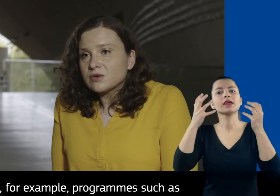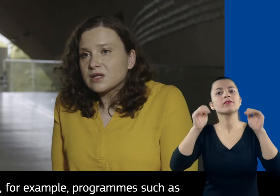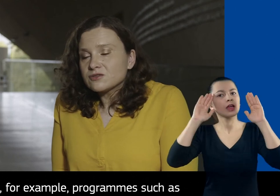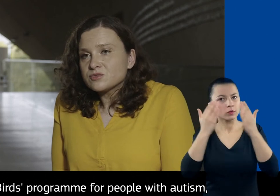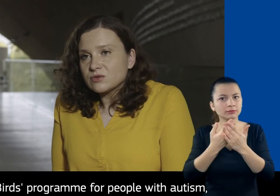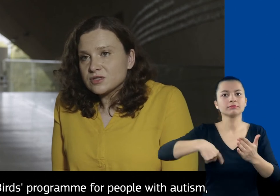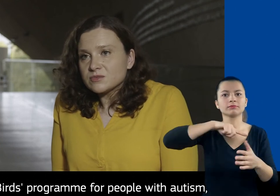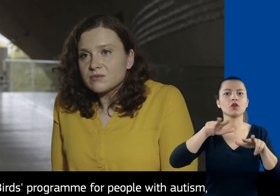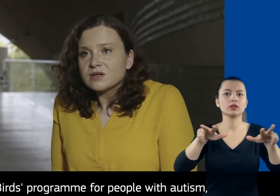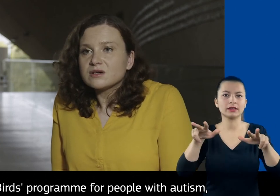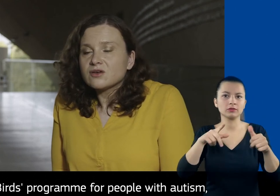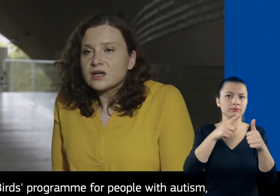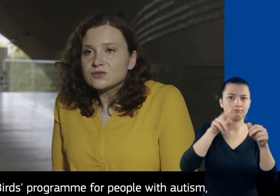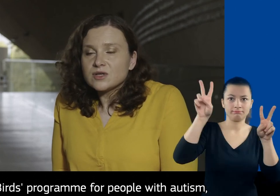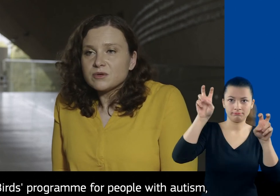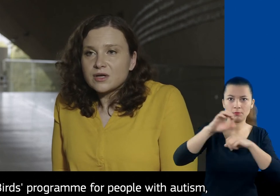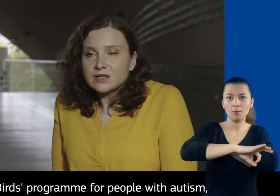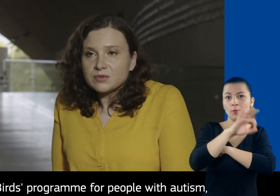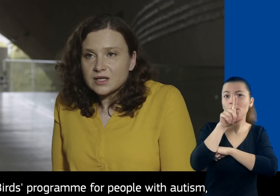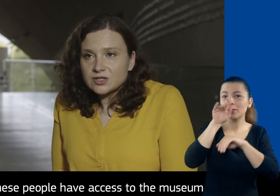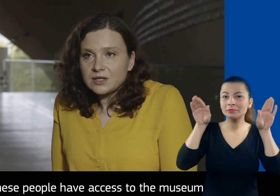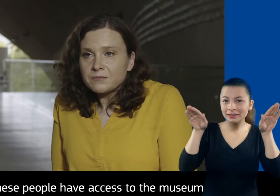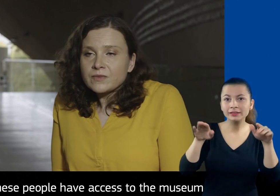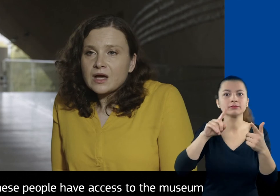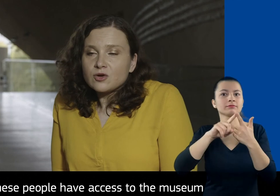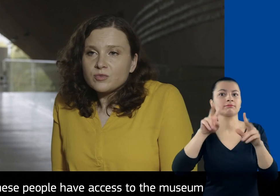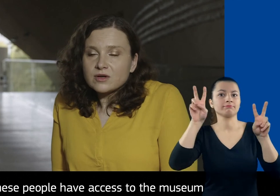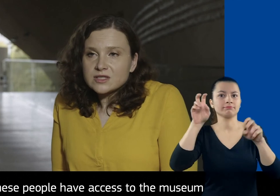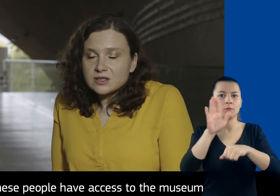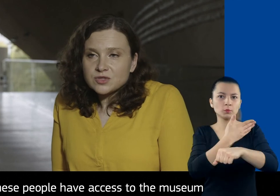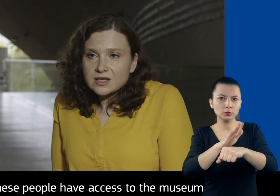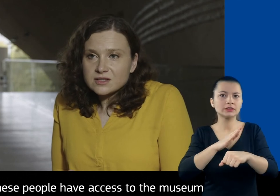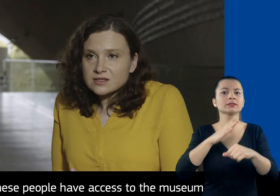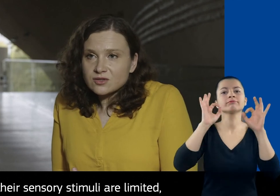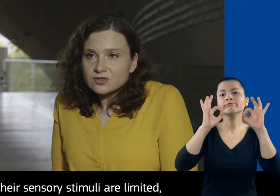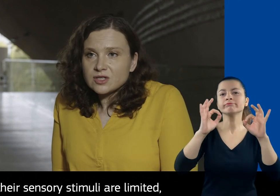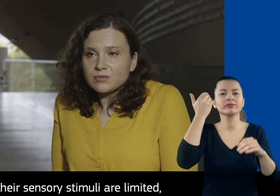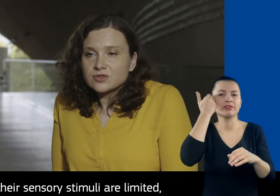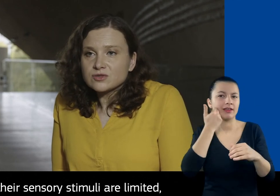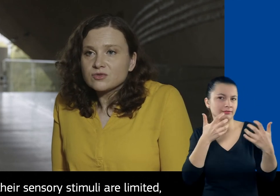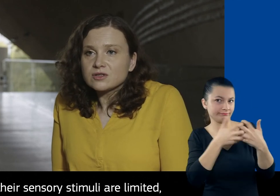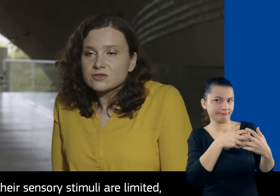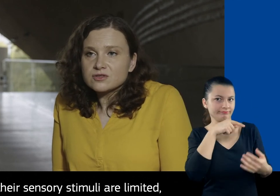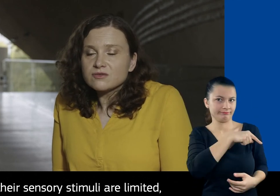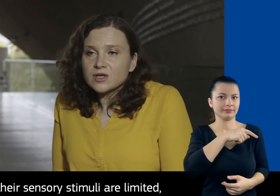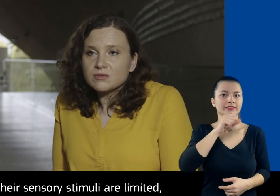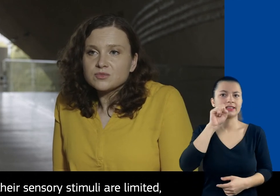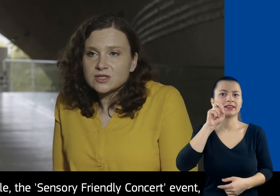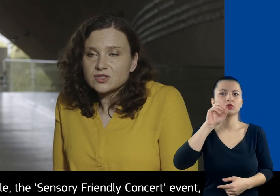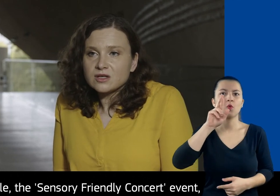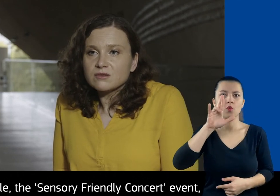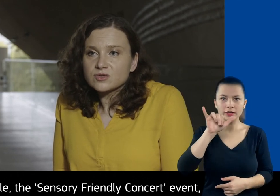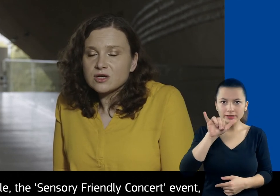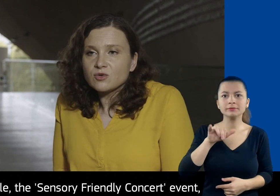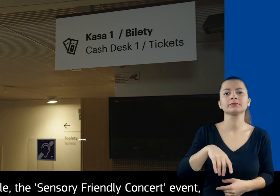programmes such as the Morning Birds programme for people with autism, where only these people have access to the museum and their sensory stimuli are limited.